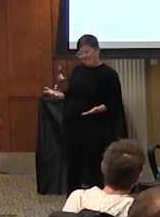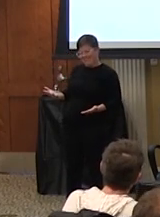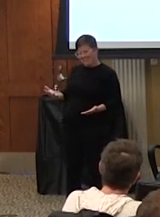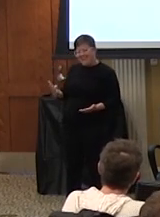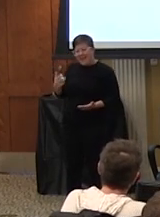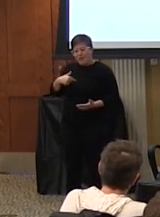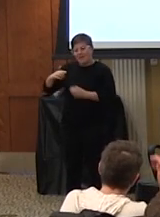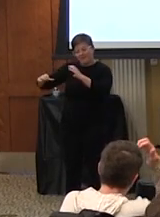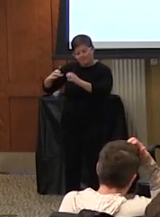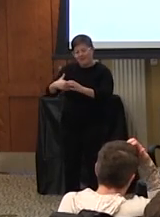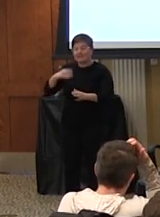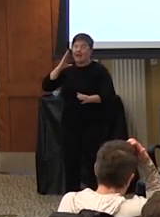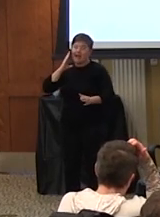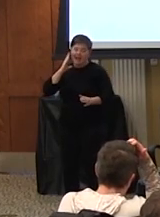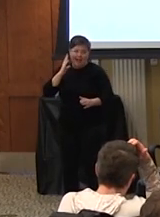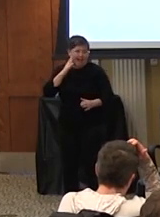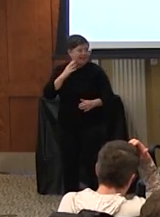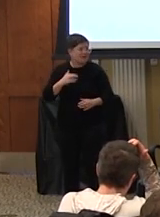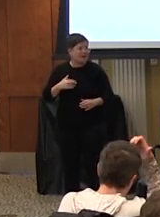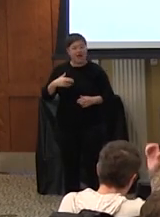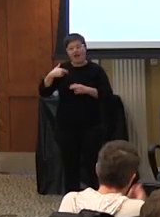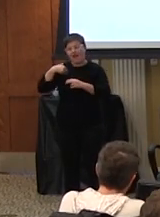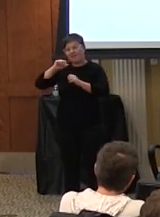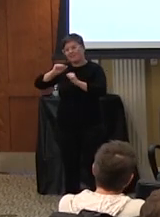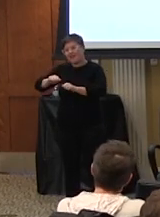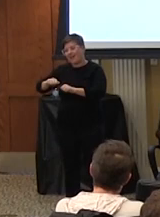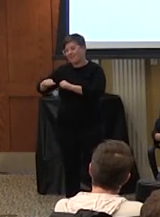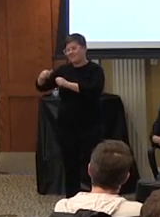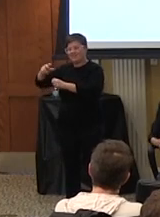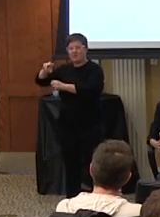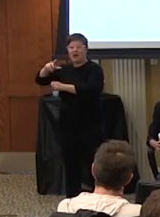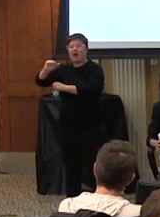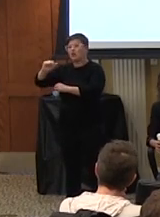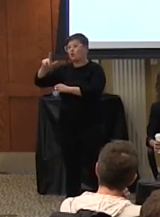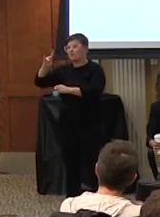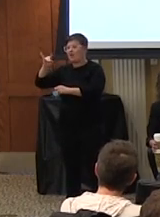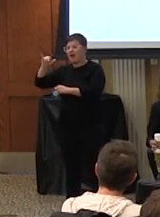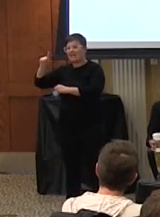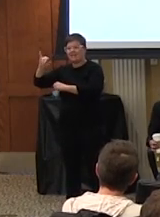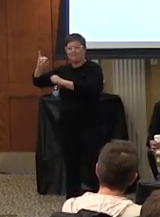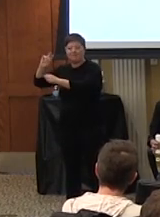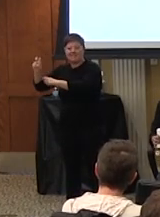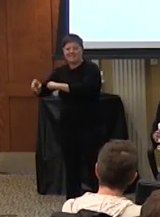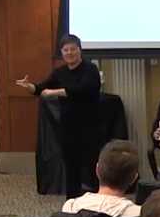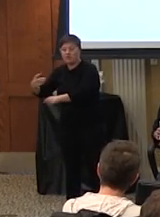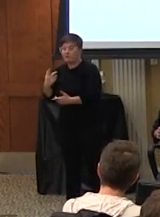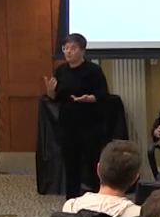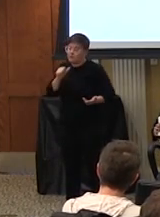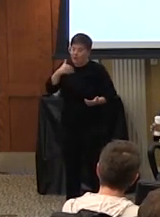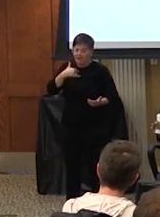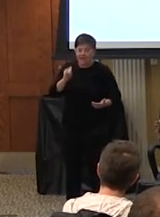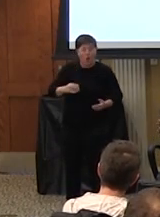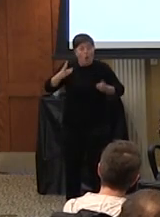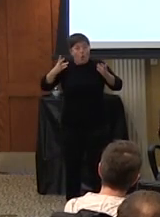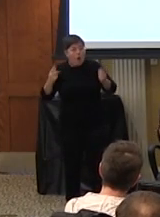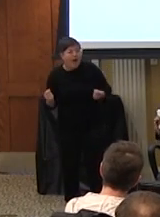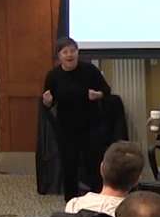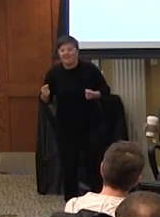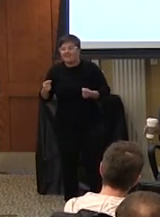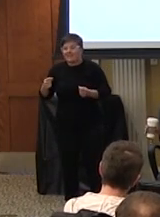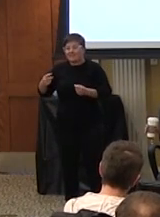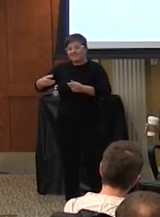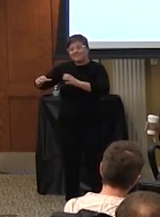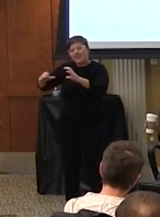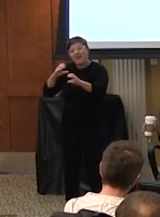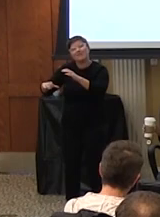conversation i i know i love lumanities too but we don't have that here and the young man what you don't have that here so we're having these basic conversations